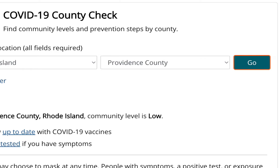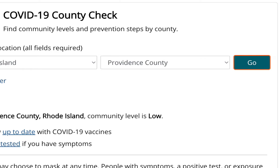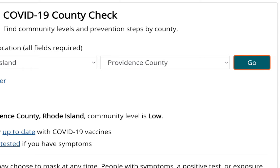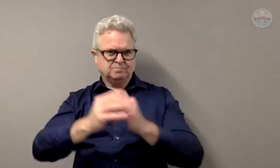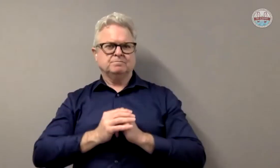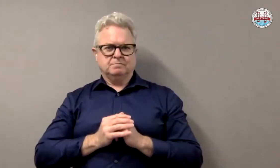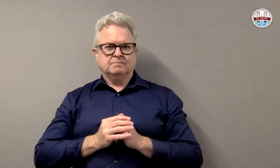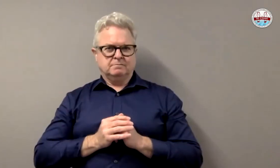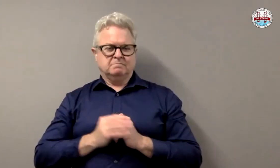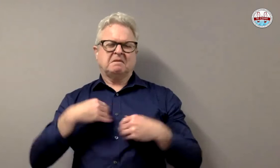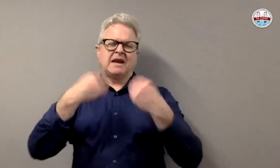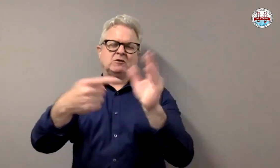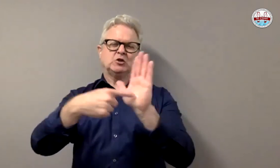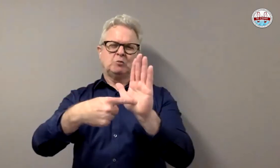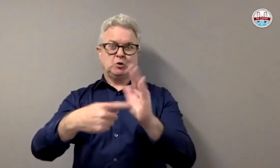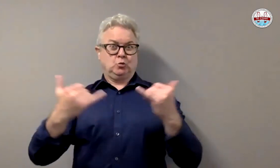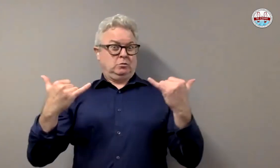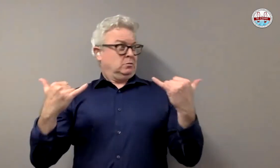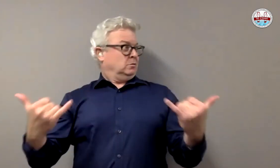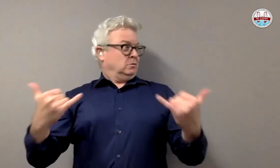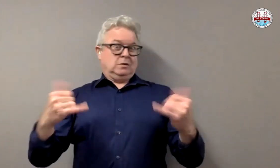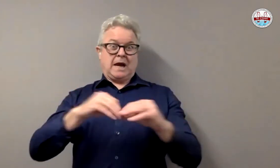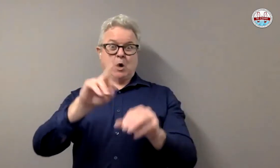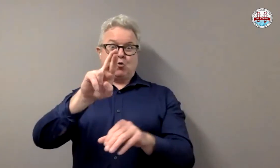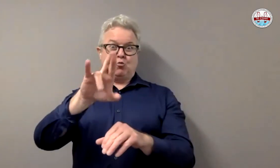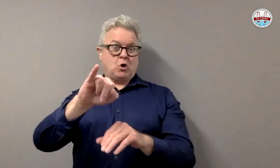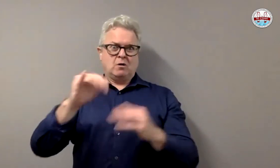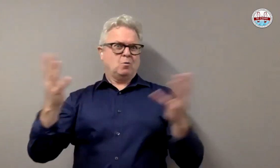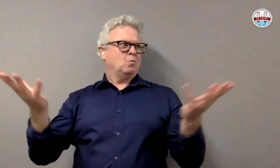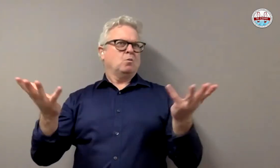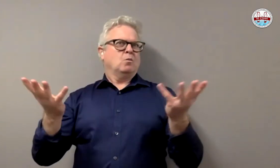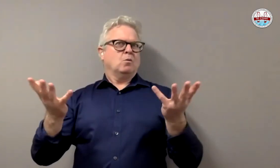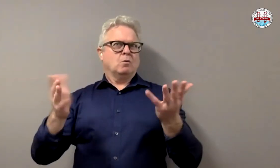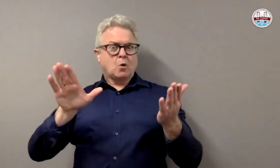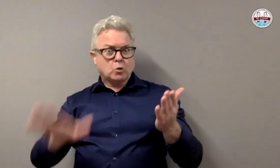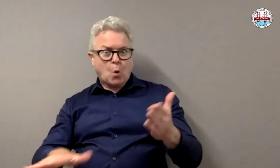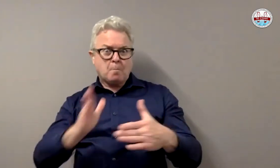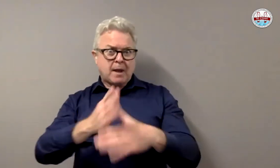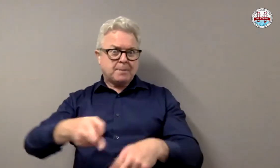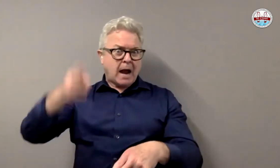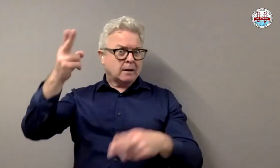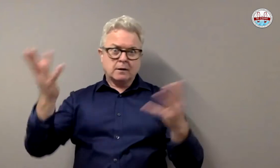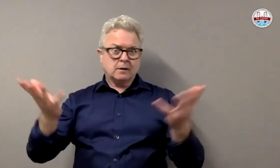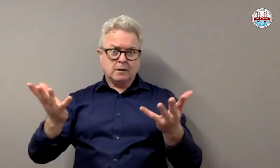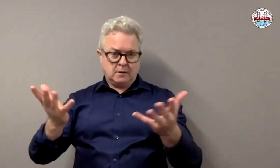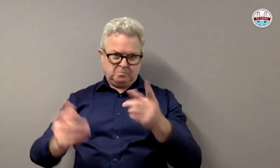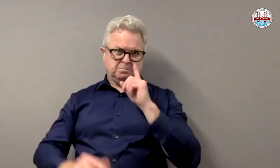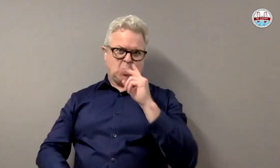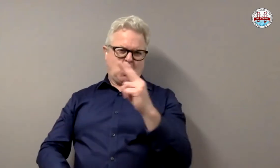The information is all calculated there for you. So, for example, right now in the state of Rhode Island, are we considered low, medium,